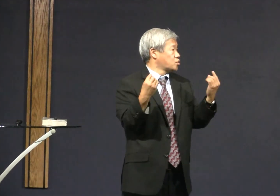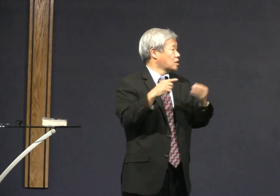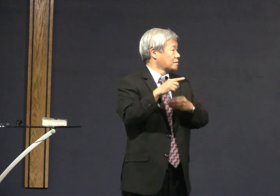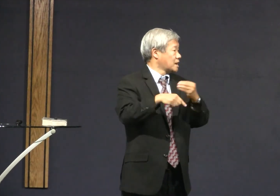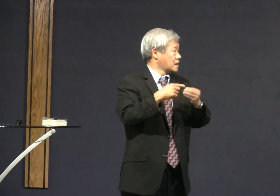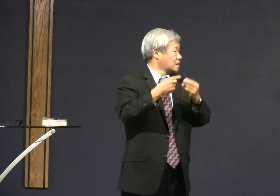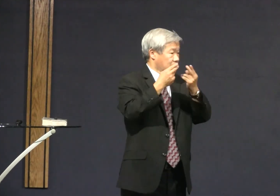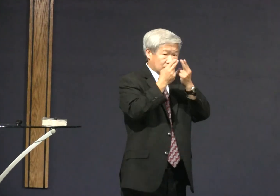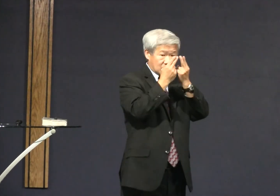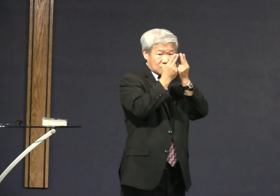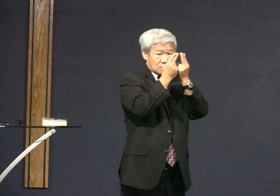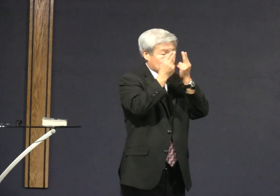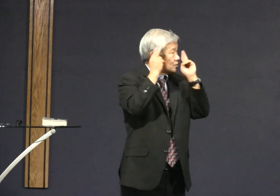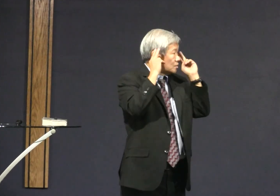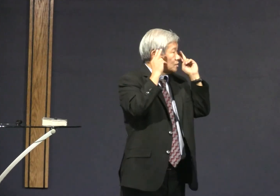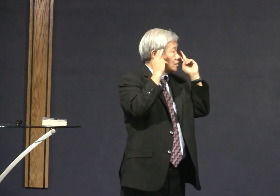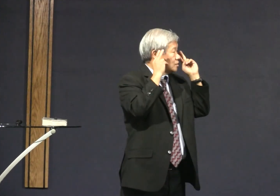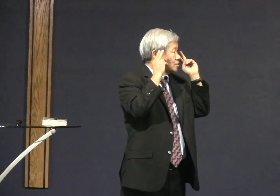so what should you do about Halloween